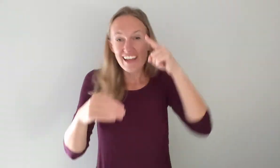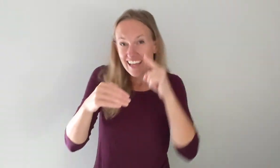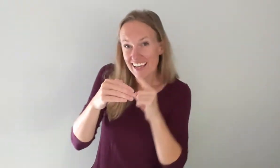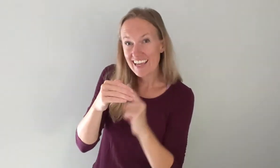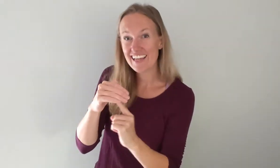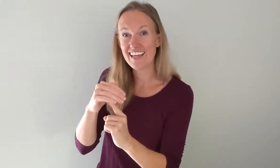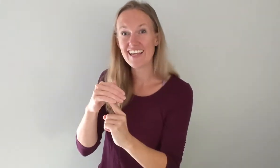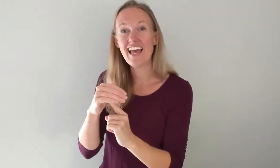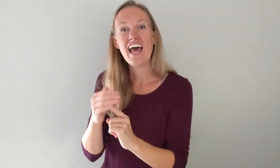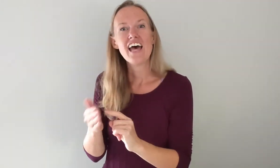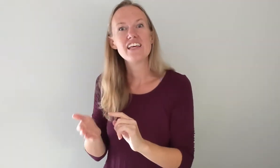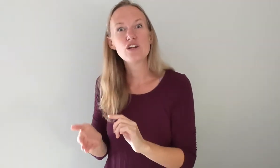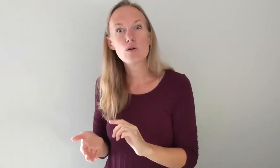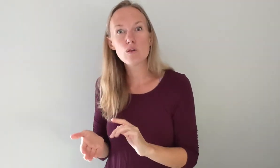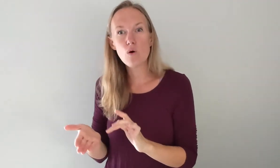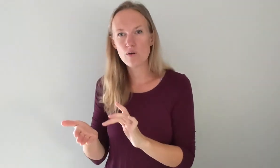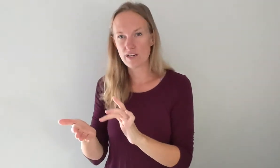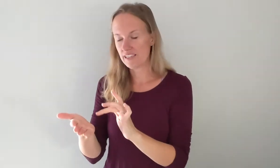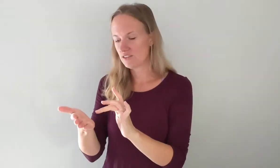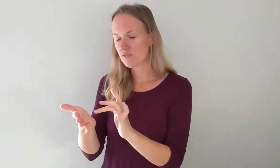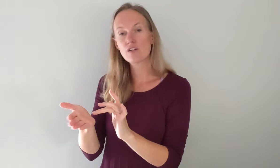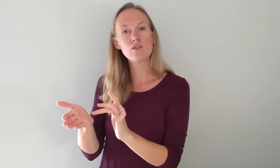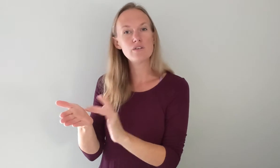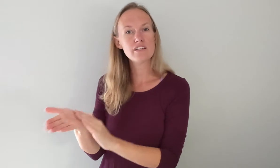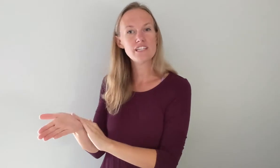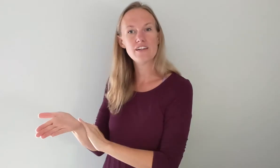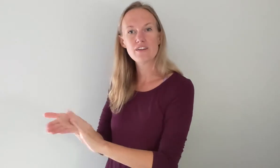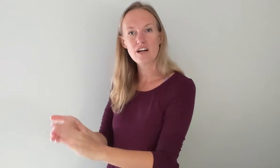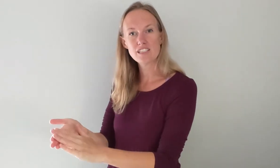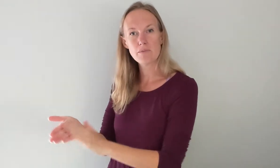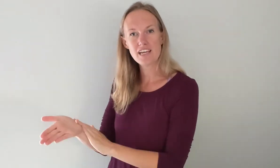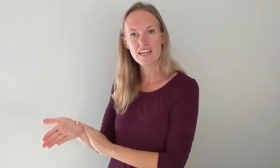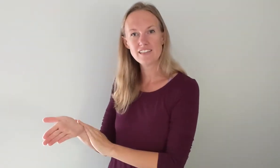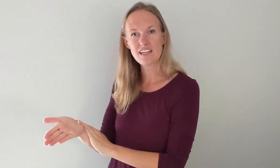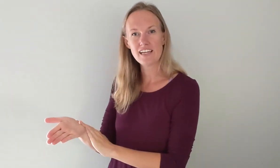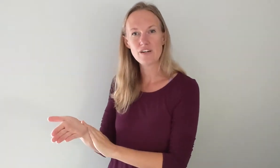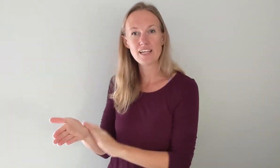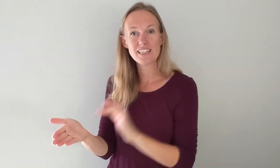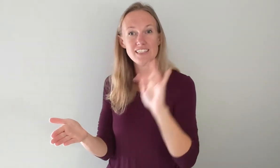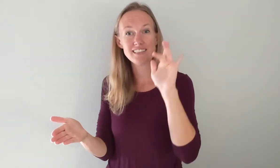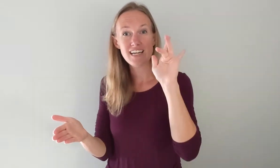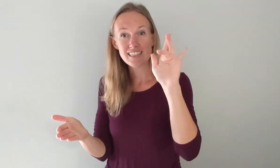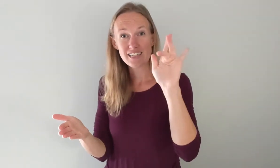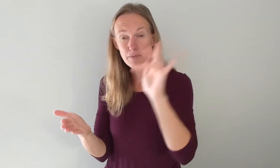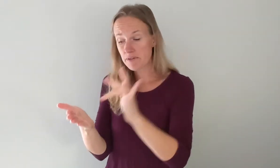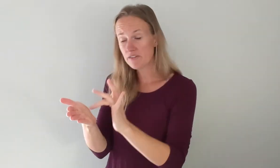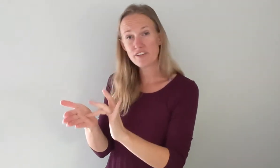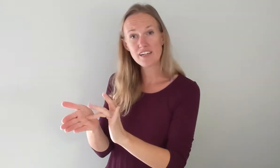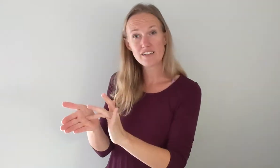hidden and then glory. So for glory you take your non-dominant hand lying it out like this. Take your middle finger